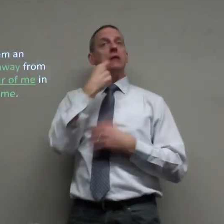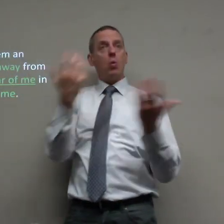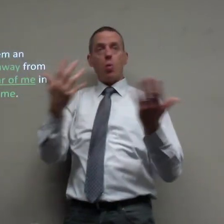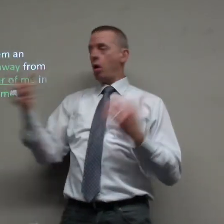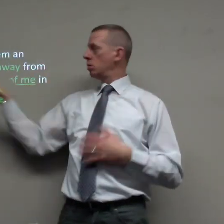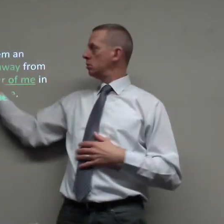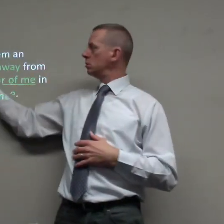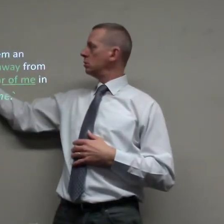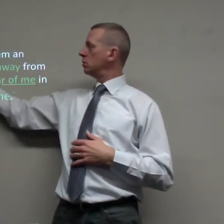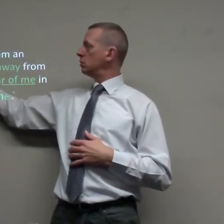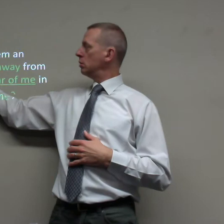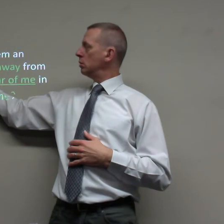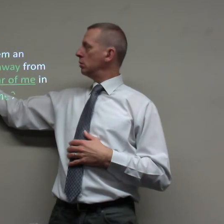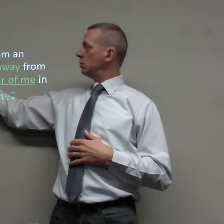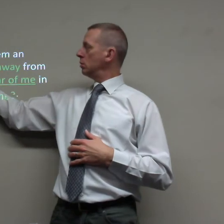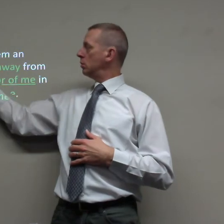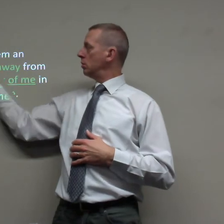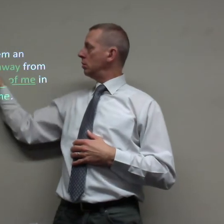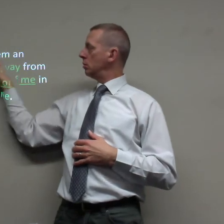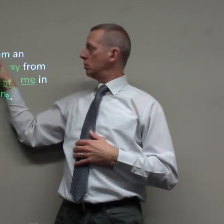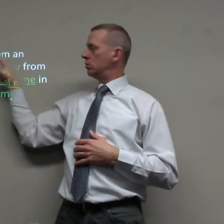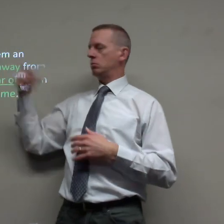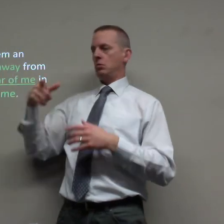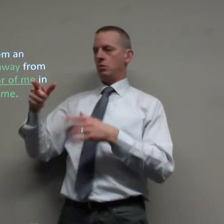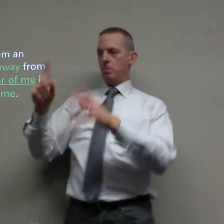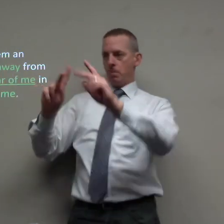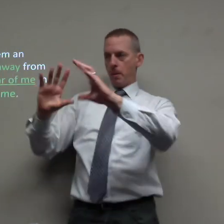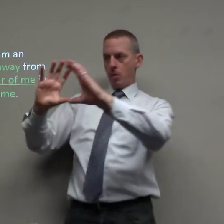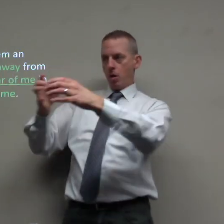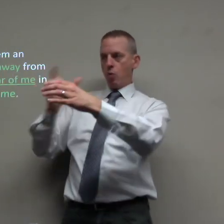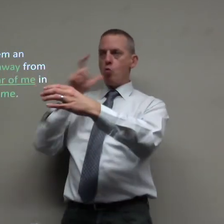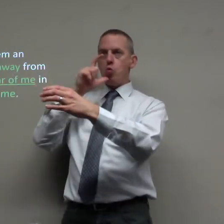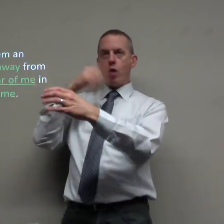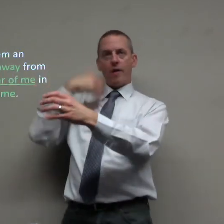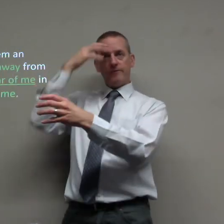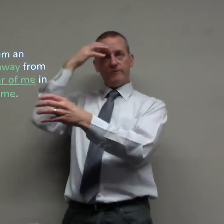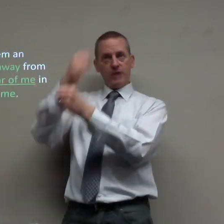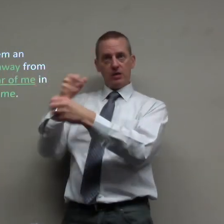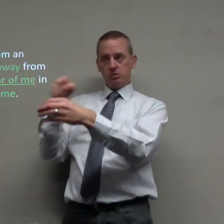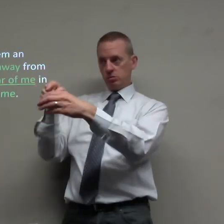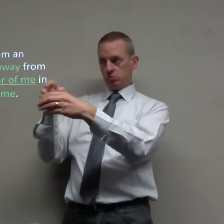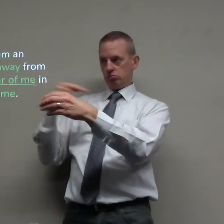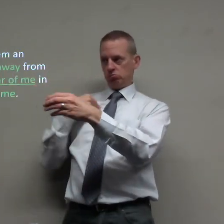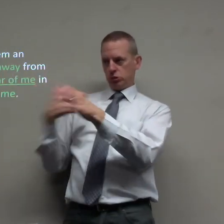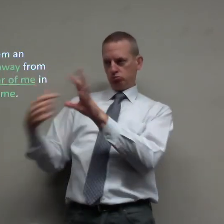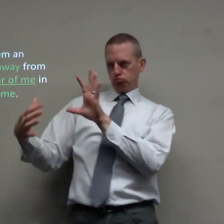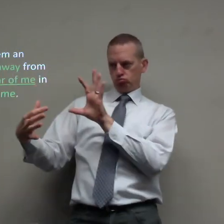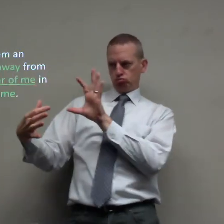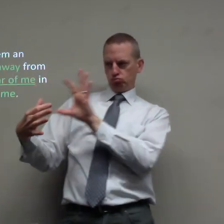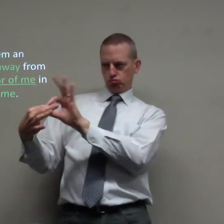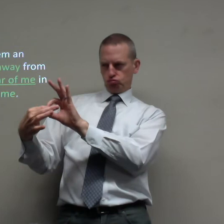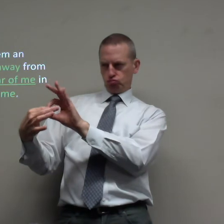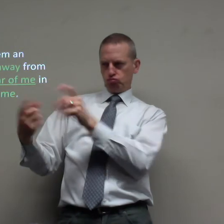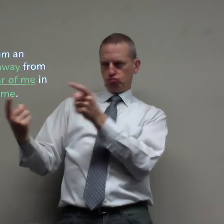God said God will make them an everlasting covenant those who believe